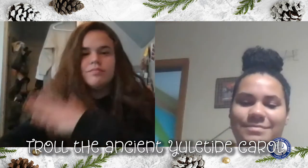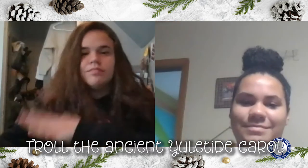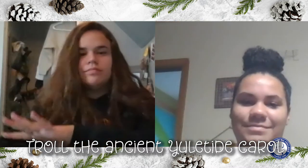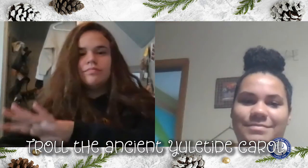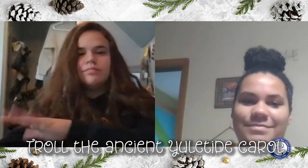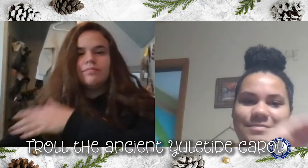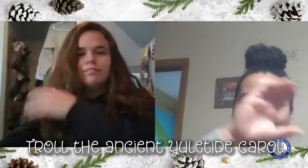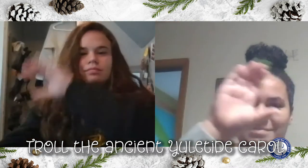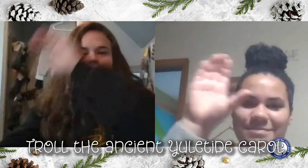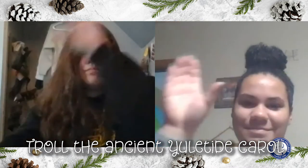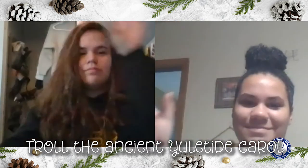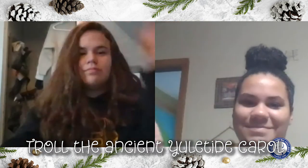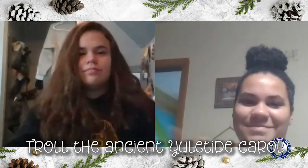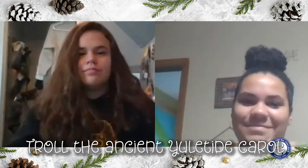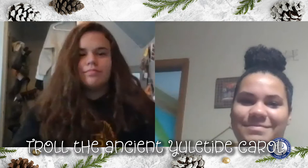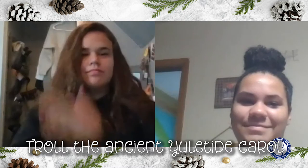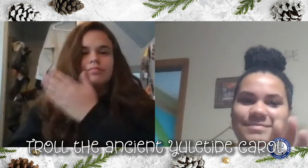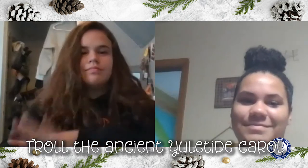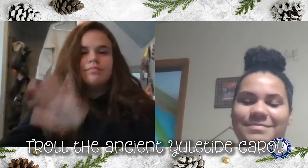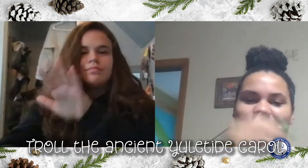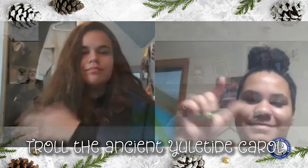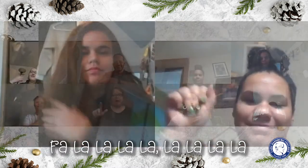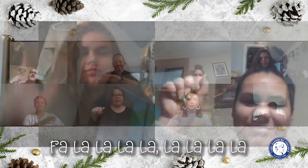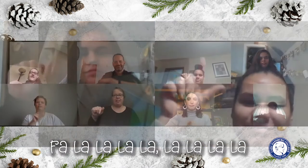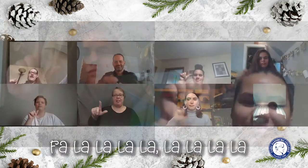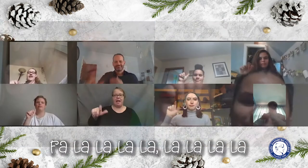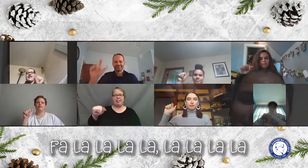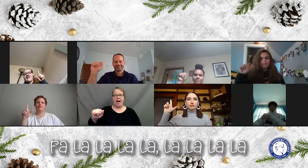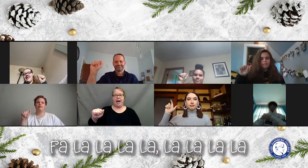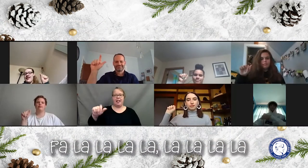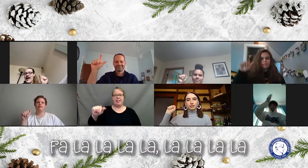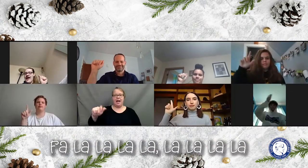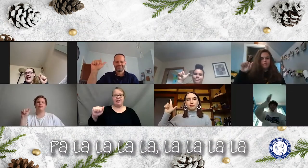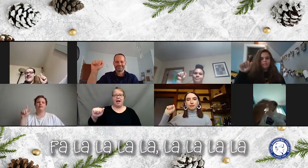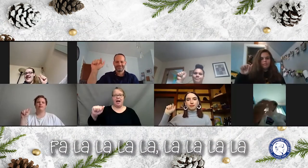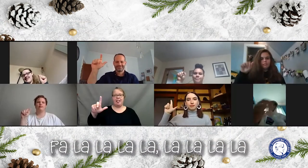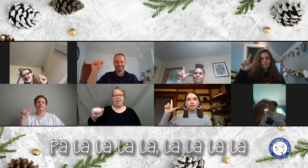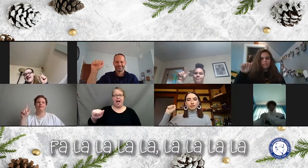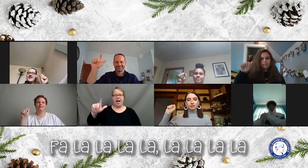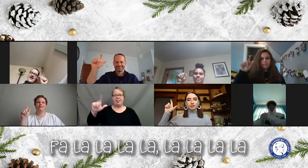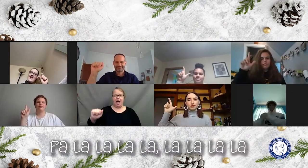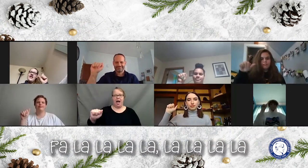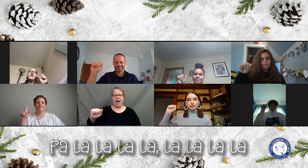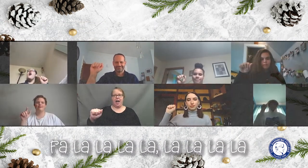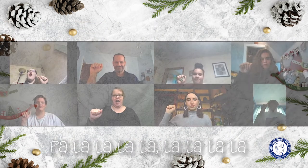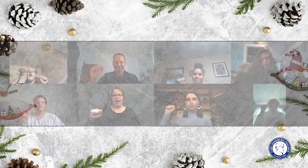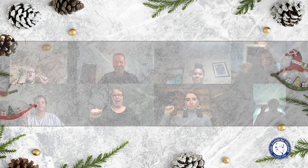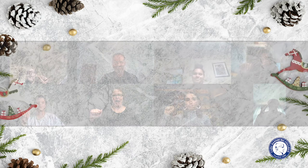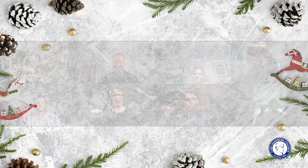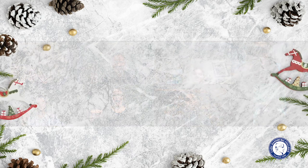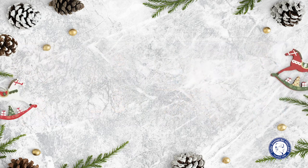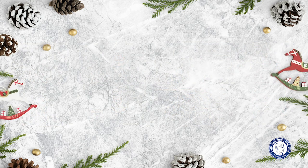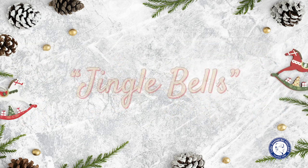Through the ancient woods by carol, la-la-la-la-la-la-la-la